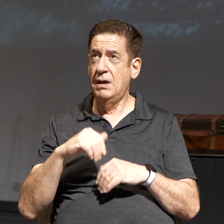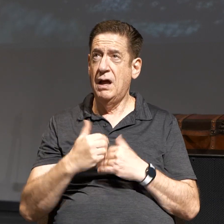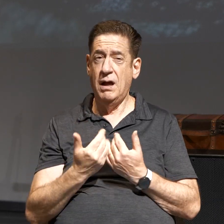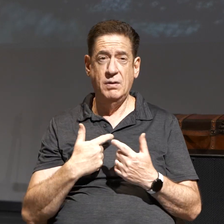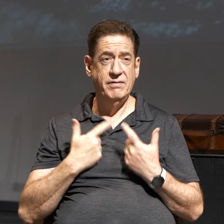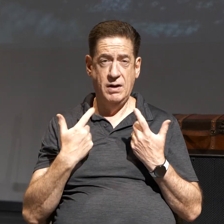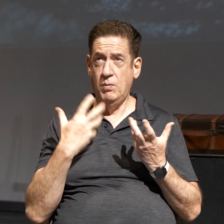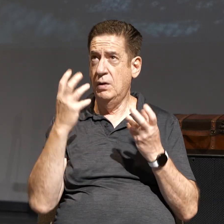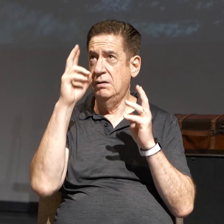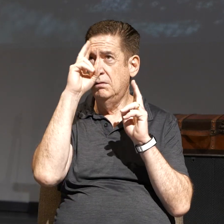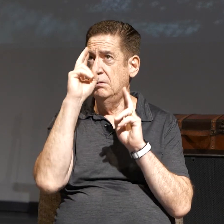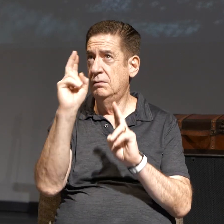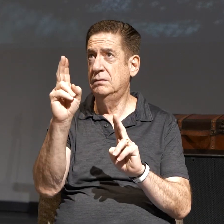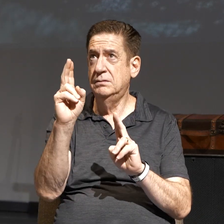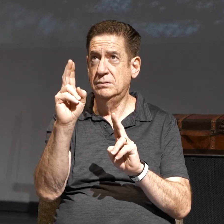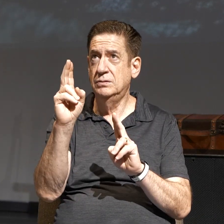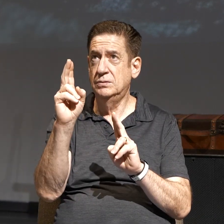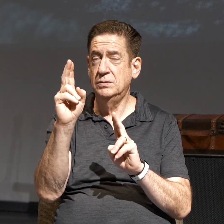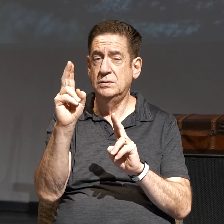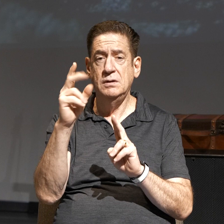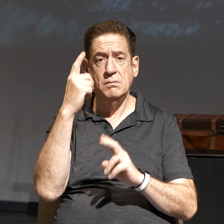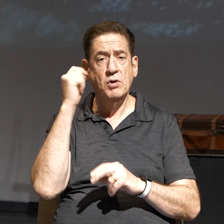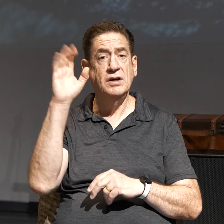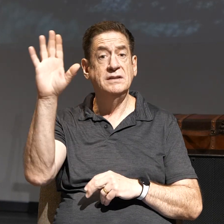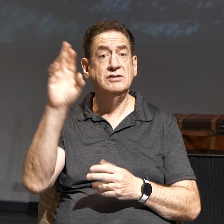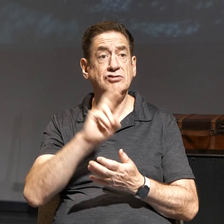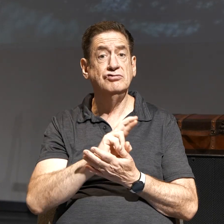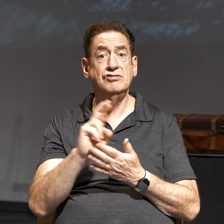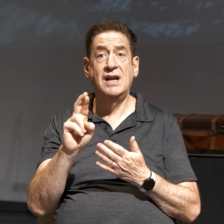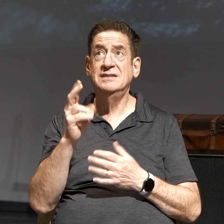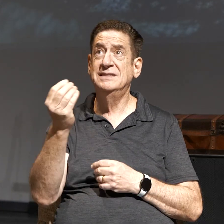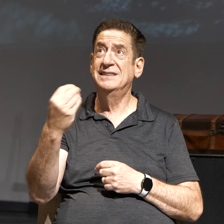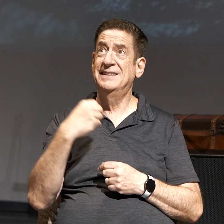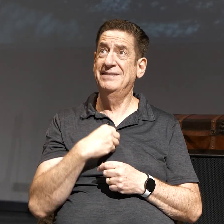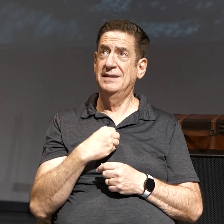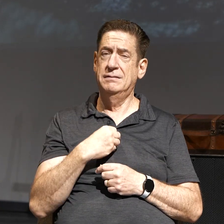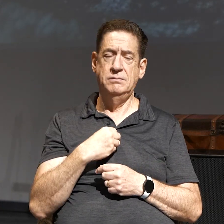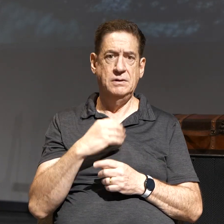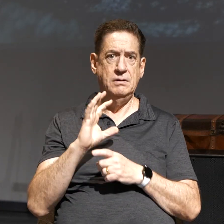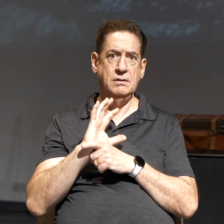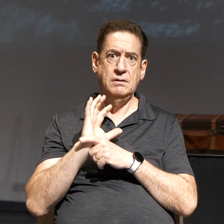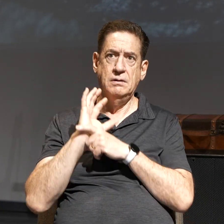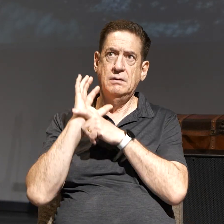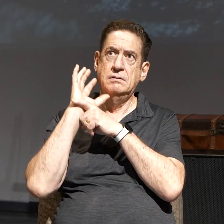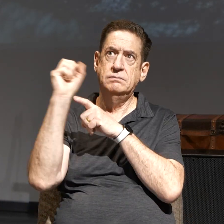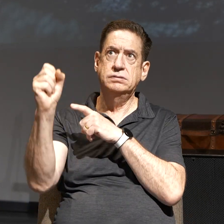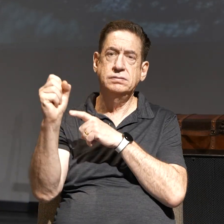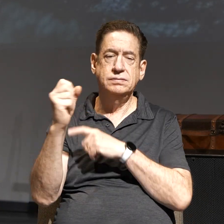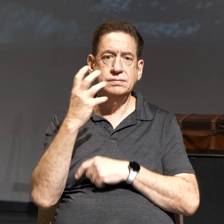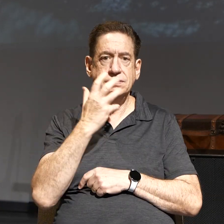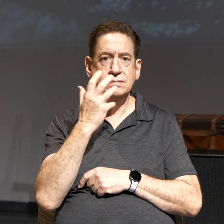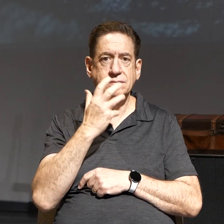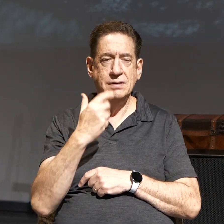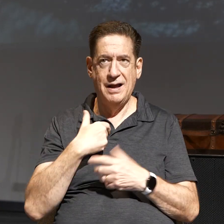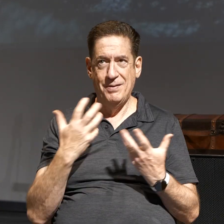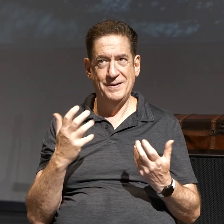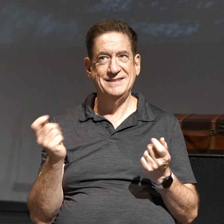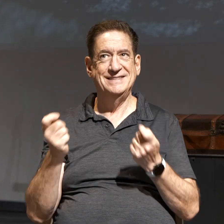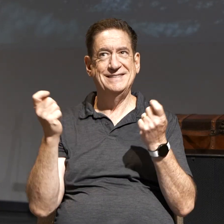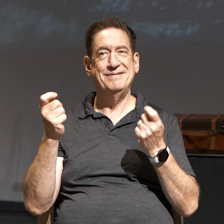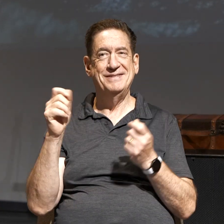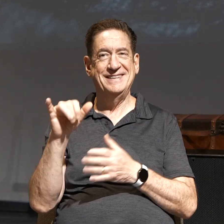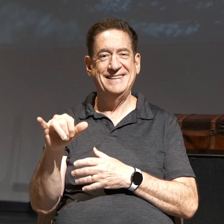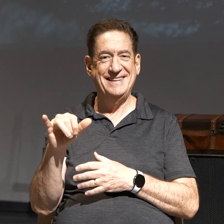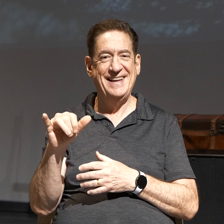I want to honor you, because this righteousness that you've given me, this is out of this world. I just want to celebrate that